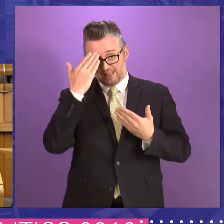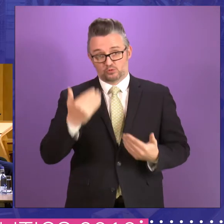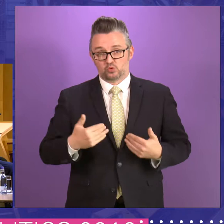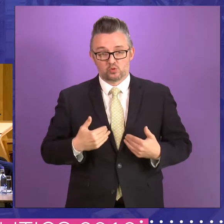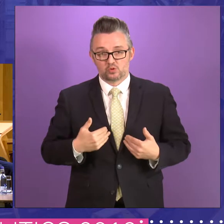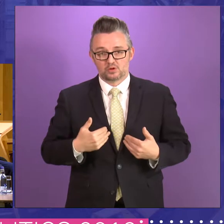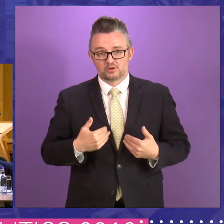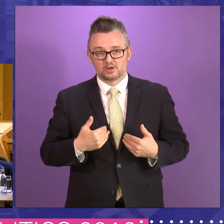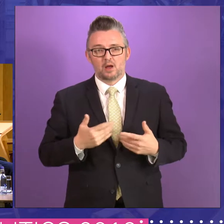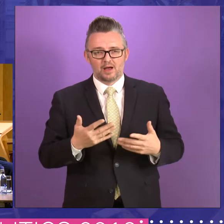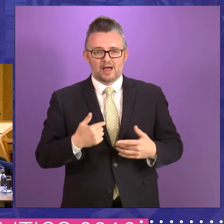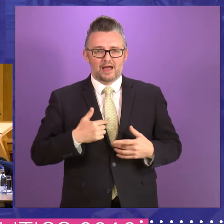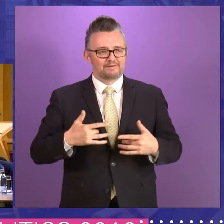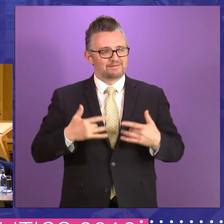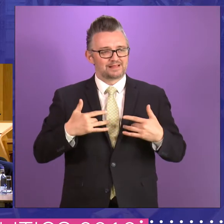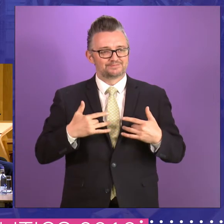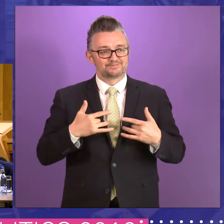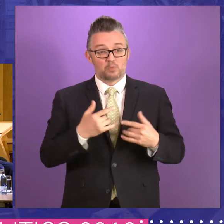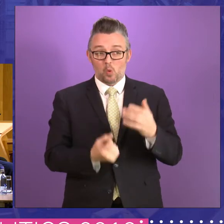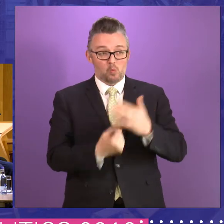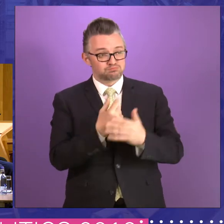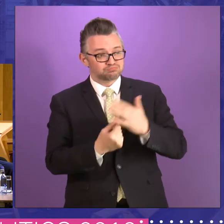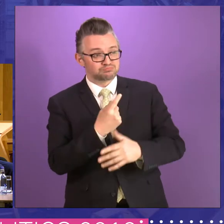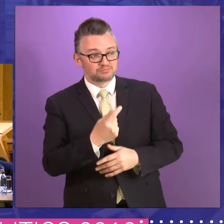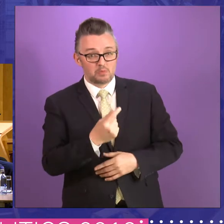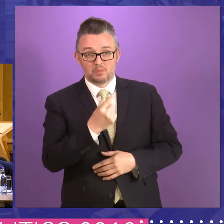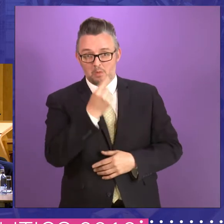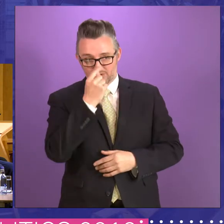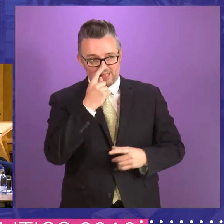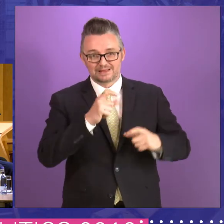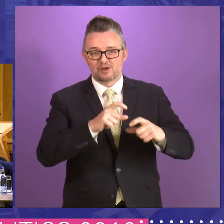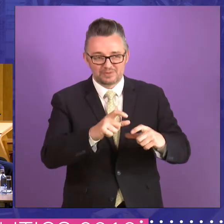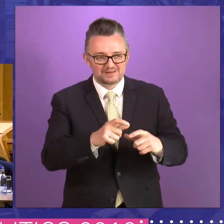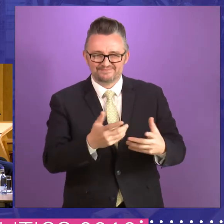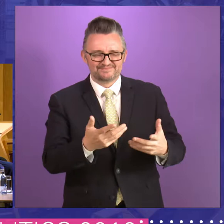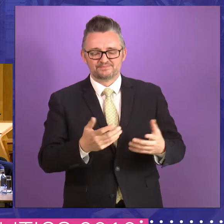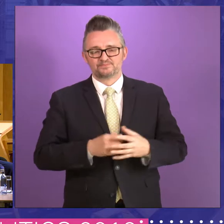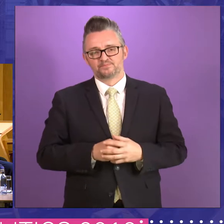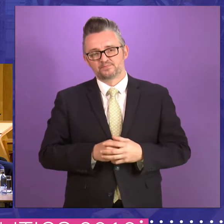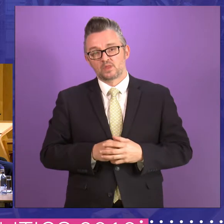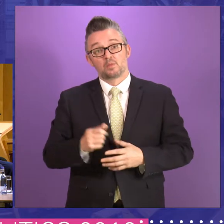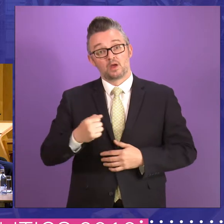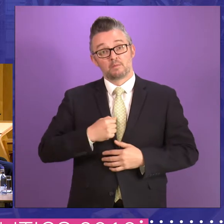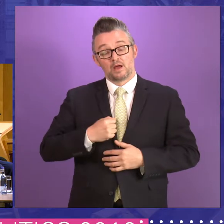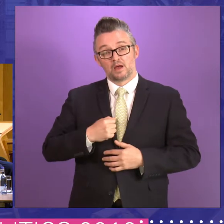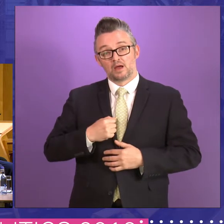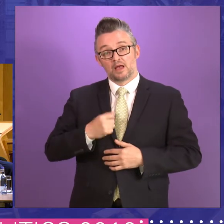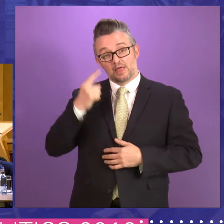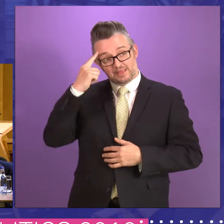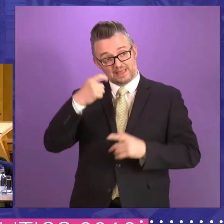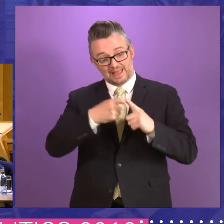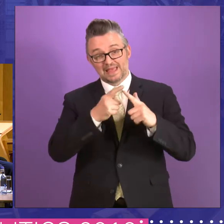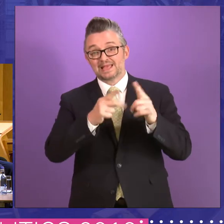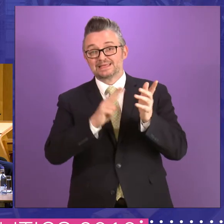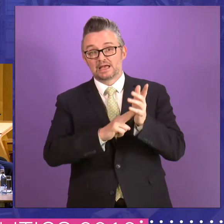they're like you, I think there was a bit of a waste of an opportunity, um, if that happened. Um, but I think Ken's right.